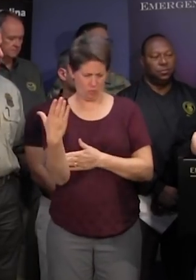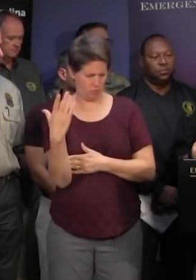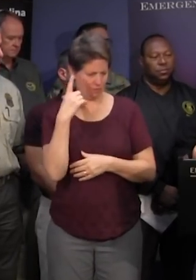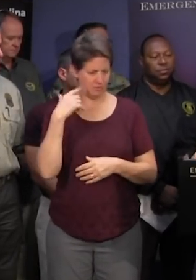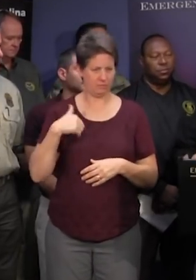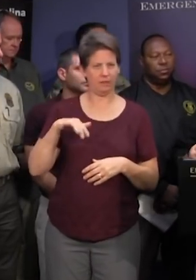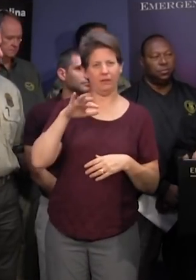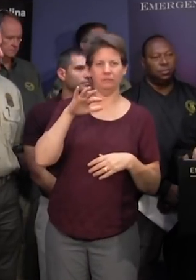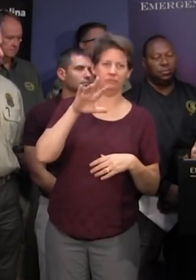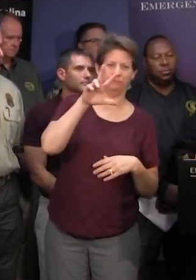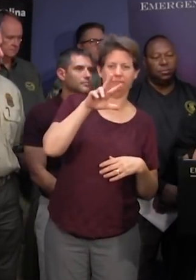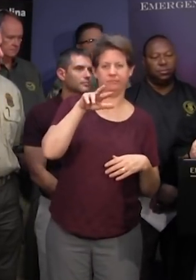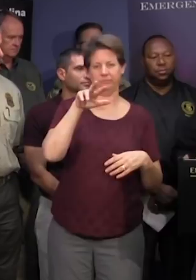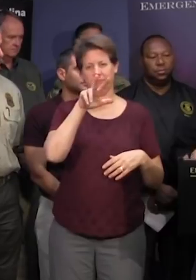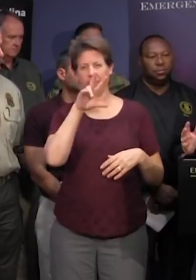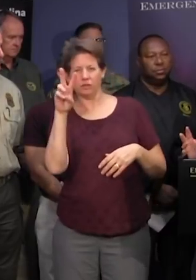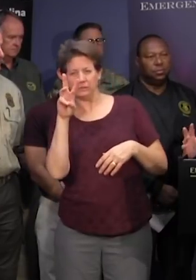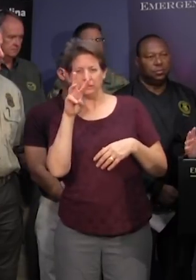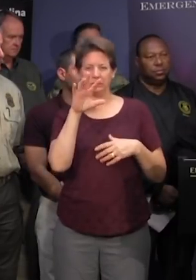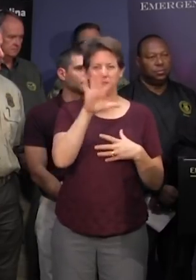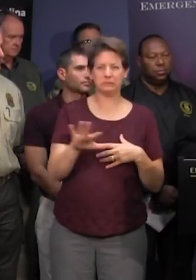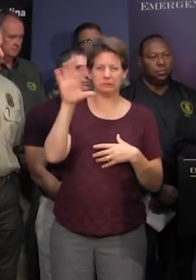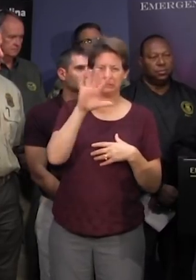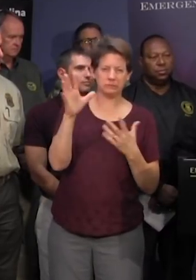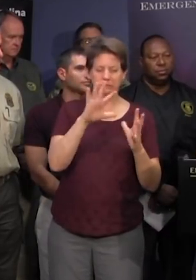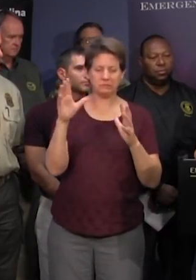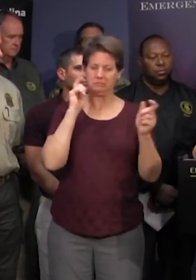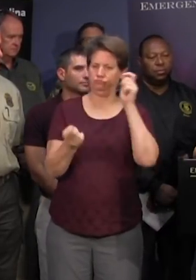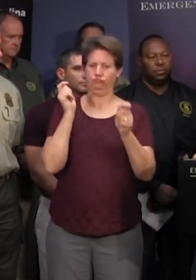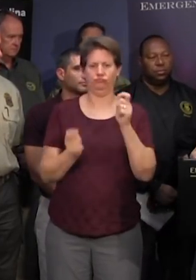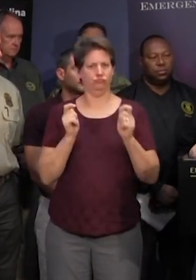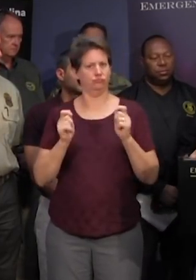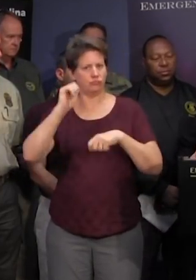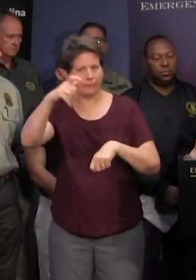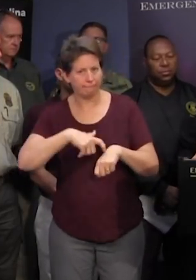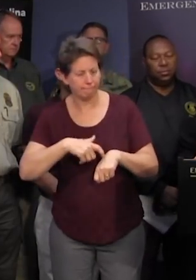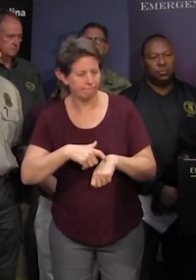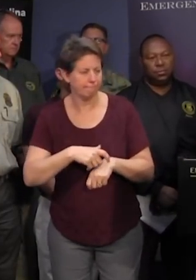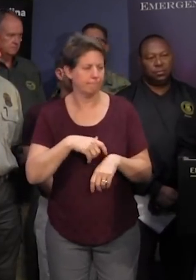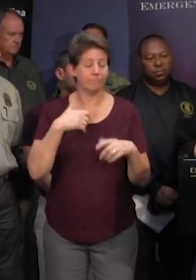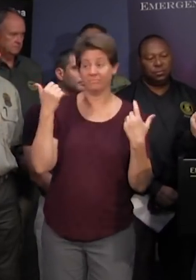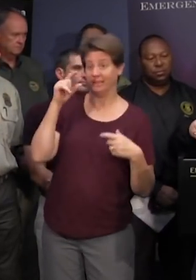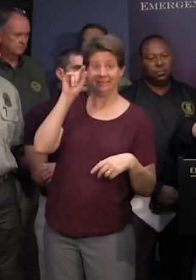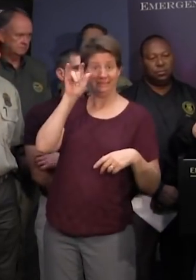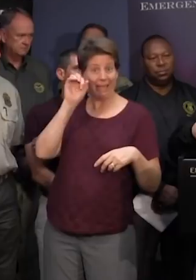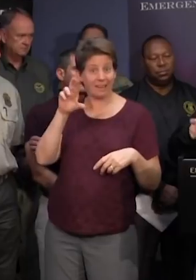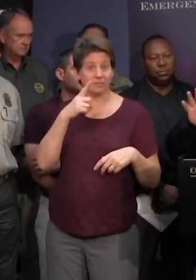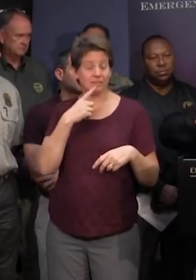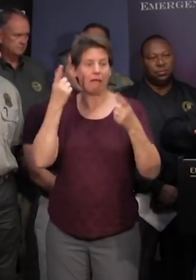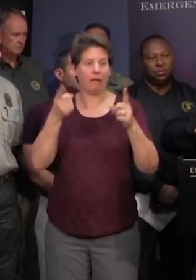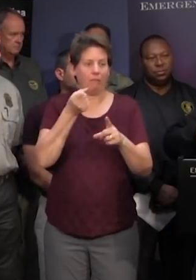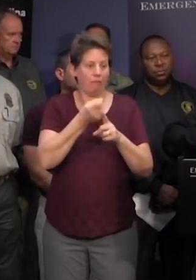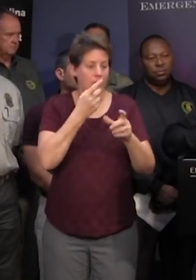about uh three dozen but that number is kind of it grows and changes just like the governor and uh director taylor mentioned we get these flash